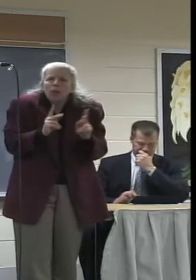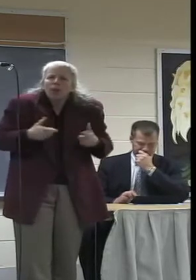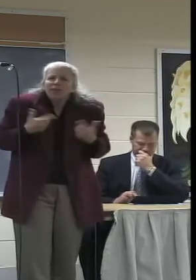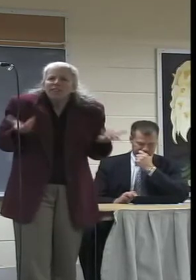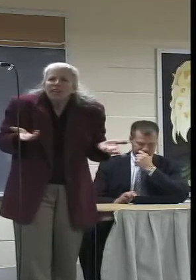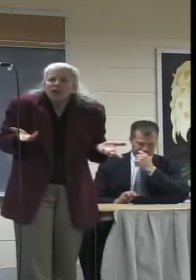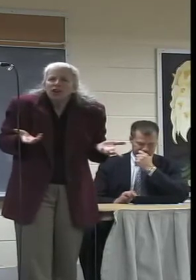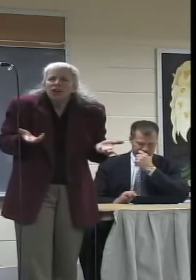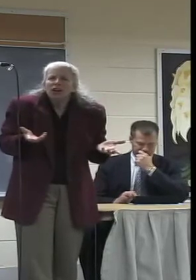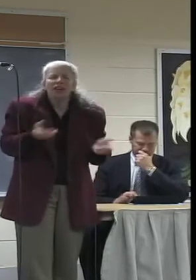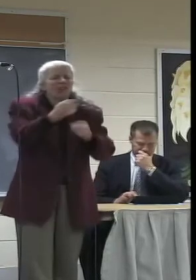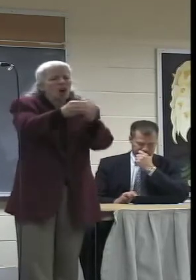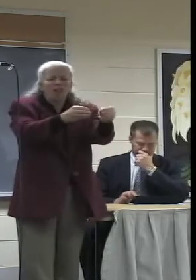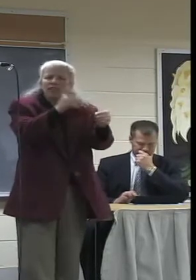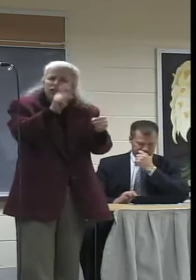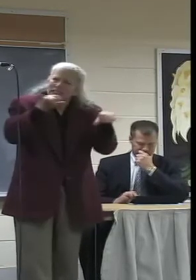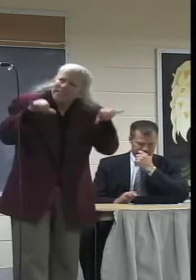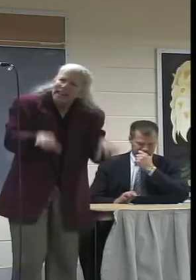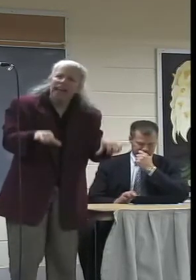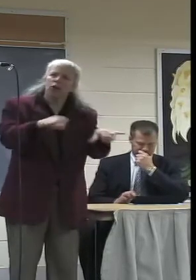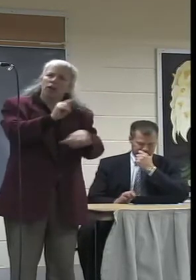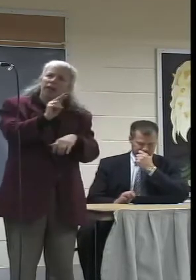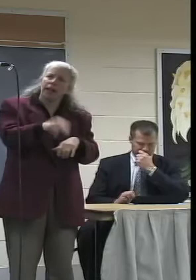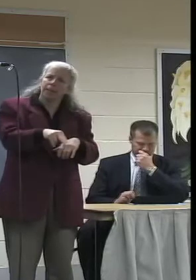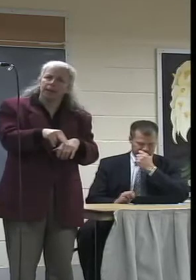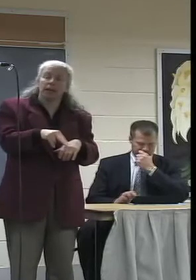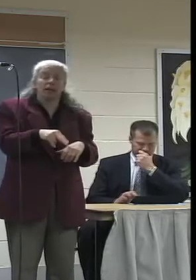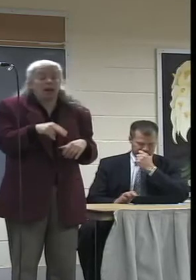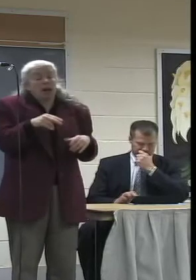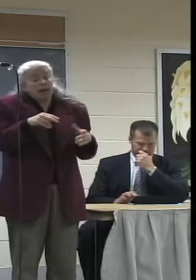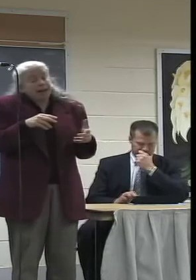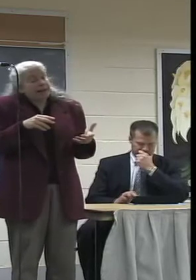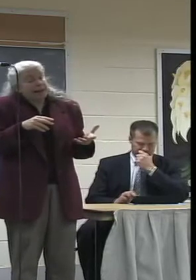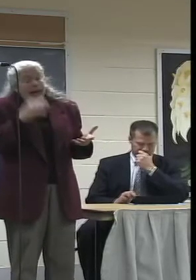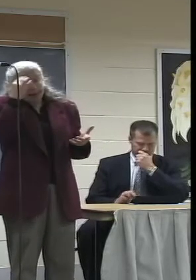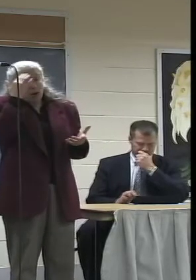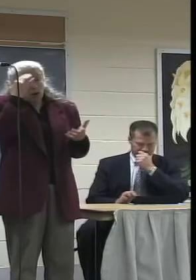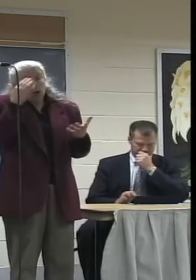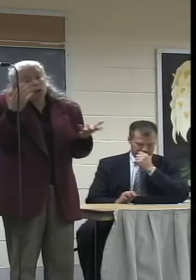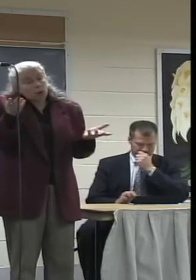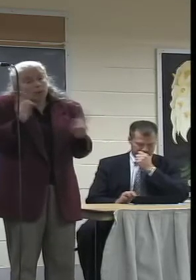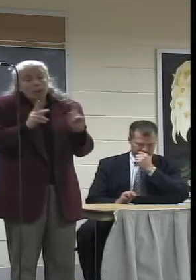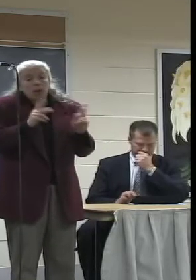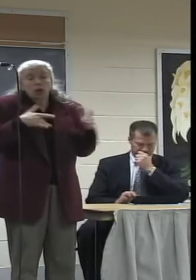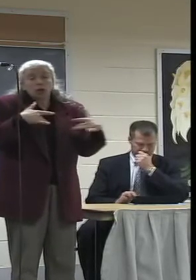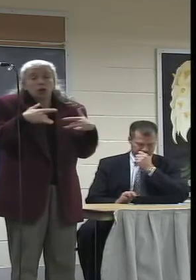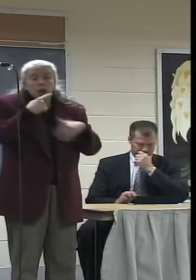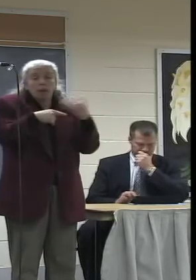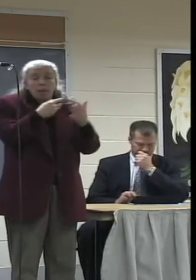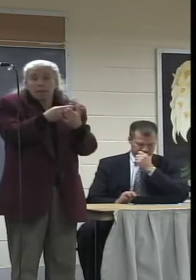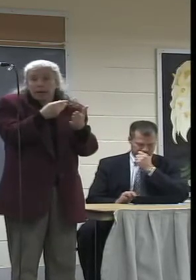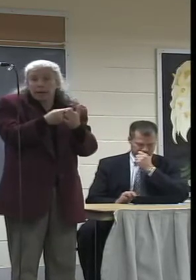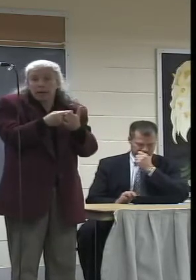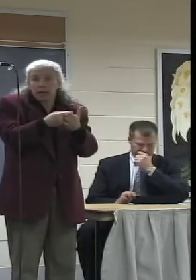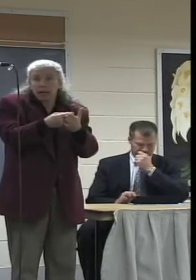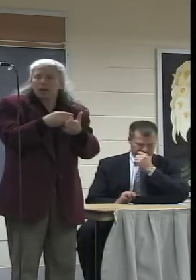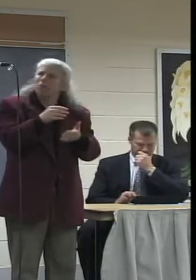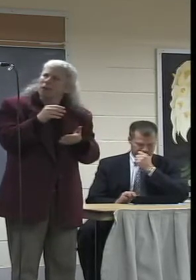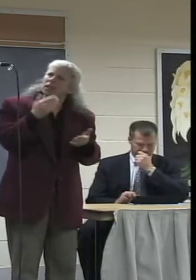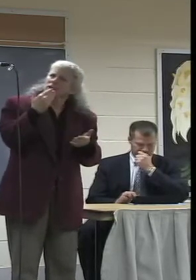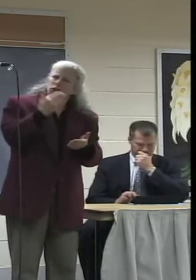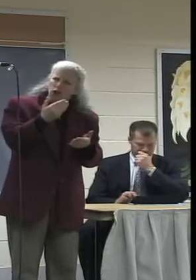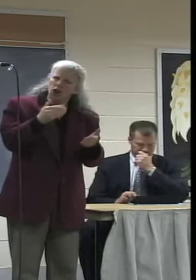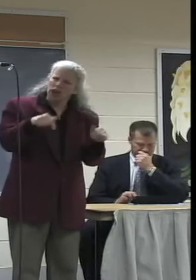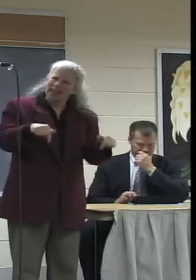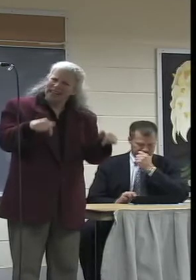this issue very, very carefully. I know money sometimes is a factor, but Northampton is vibrant. We work